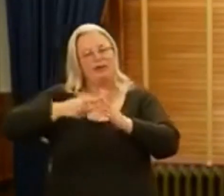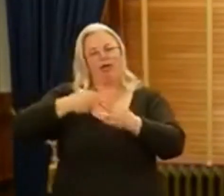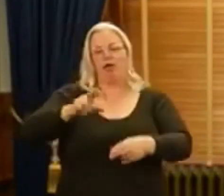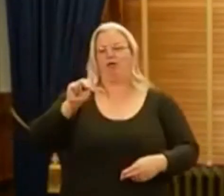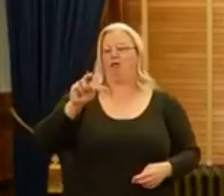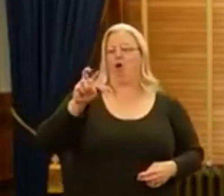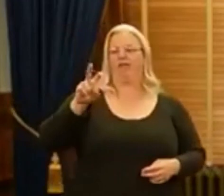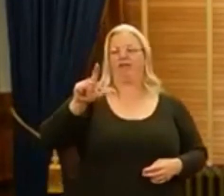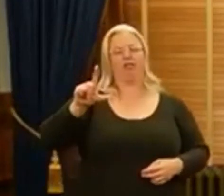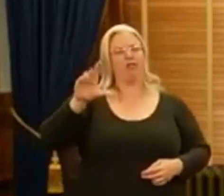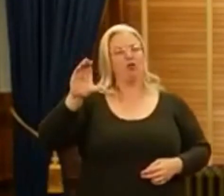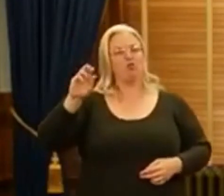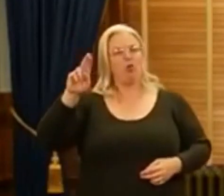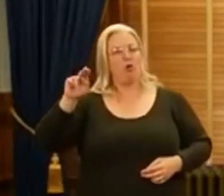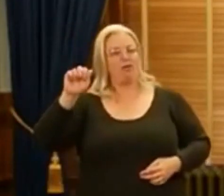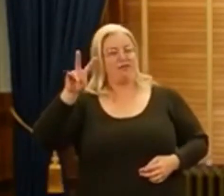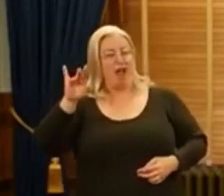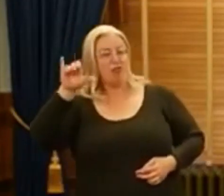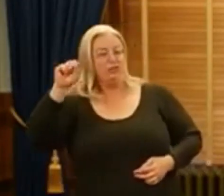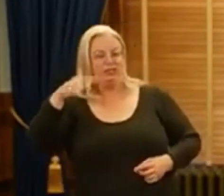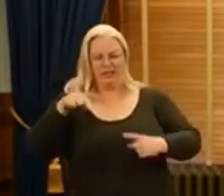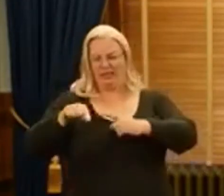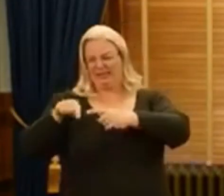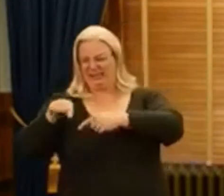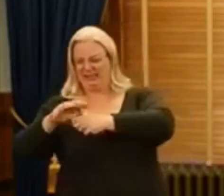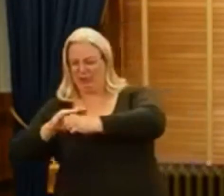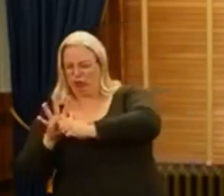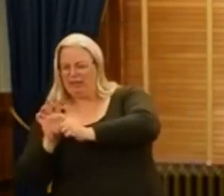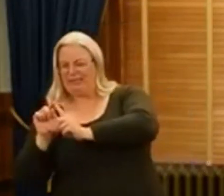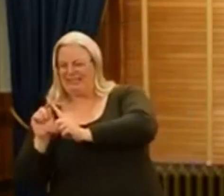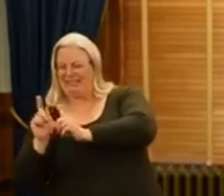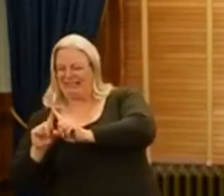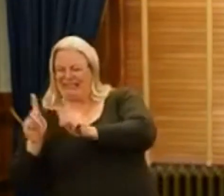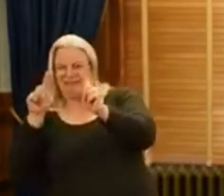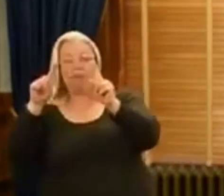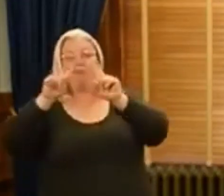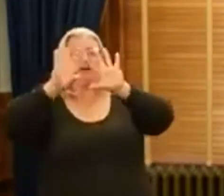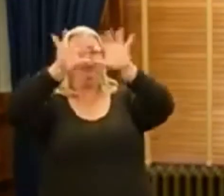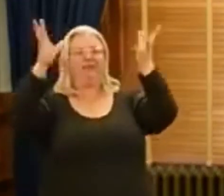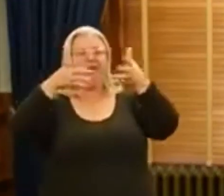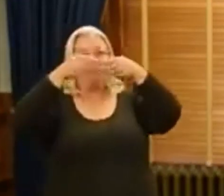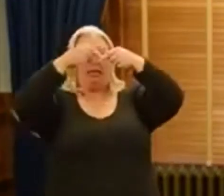a novel coronavirus because it was different than SARS, but it's in the same family.